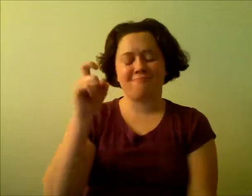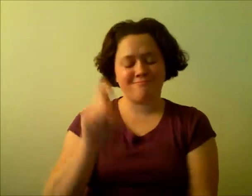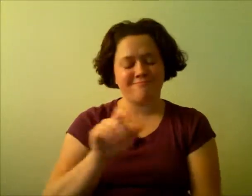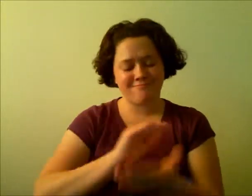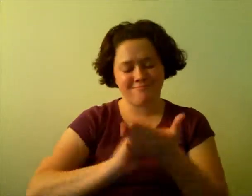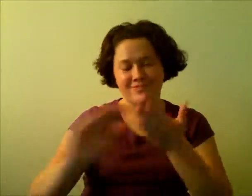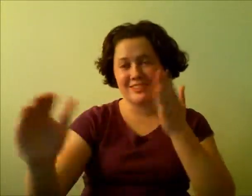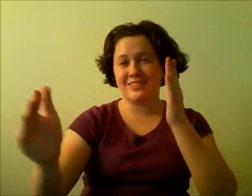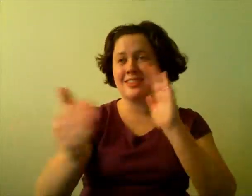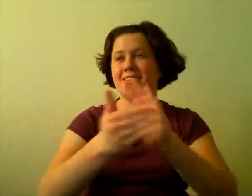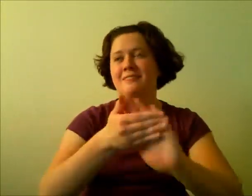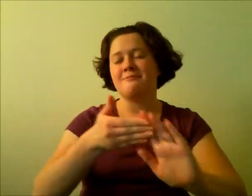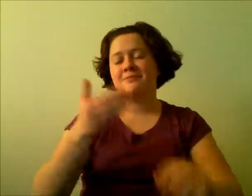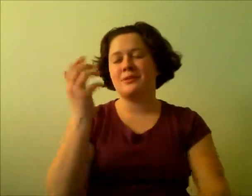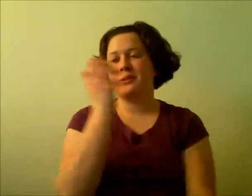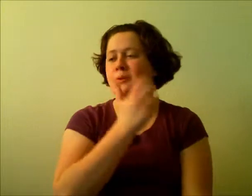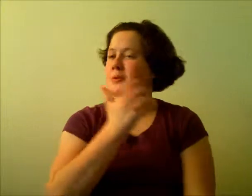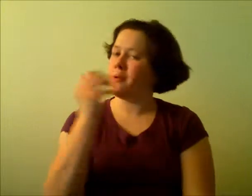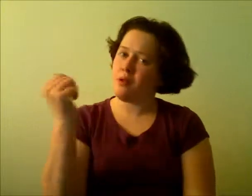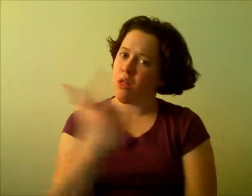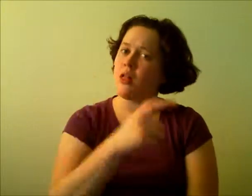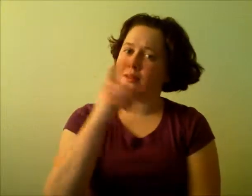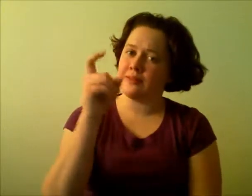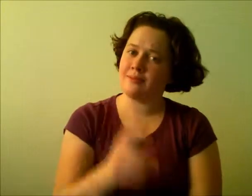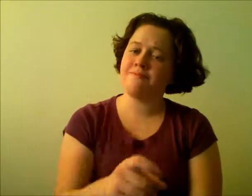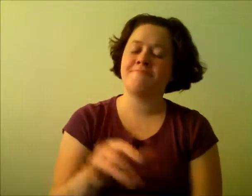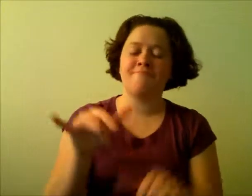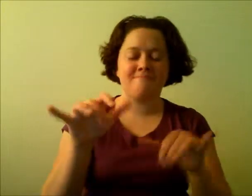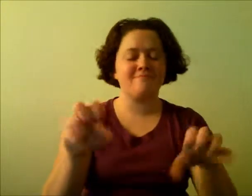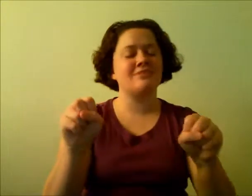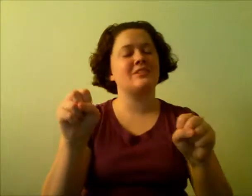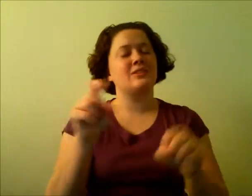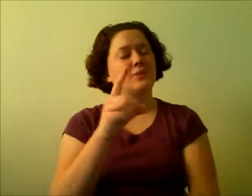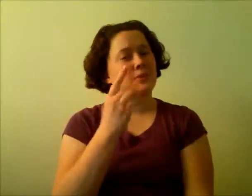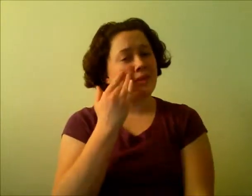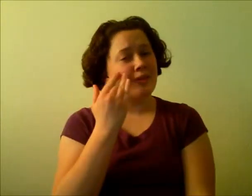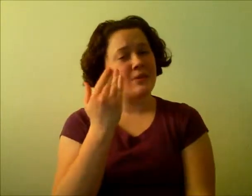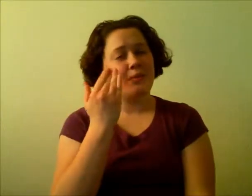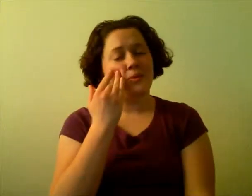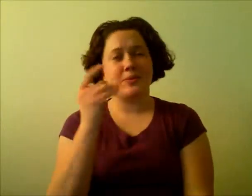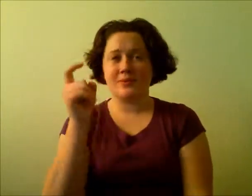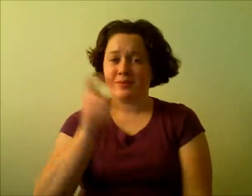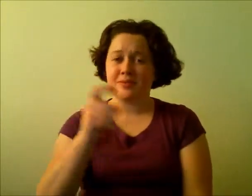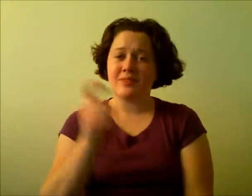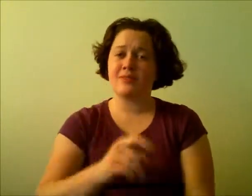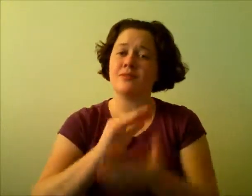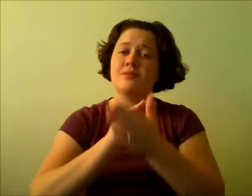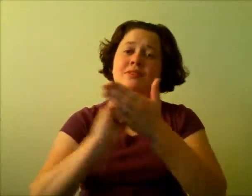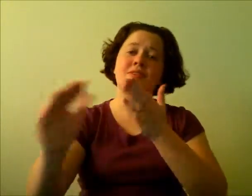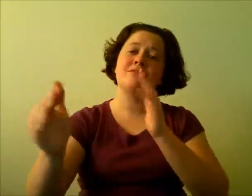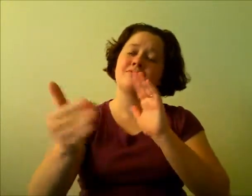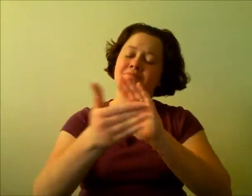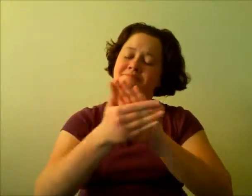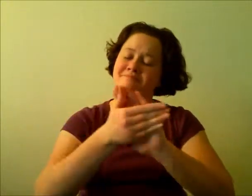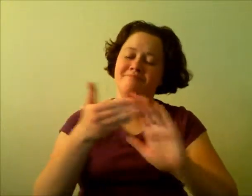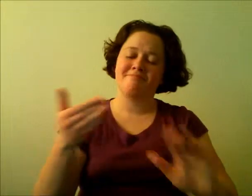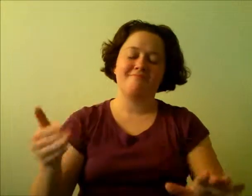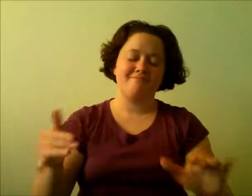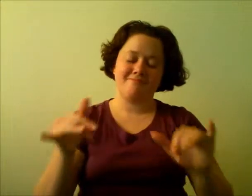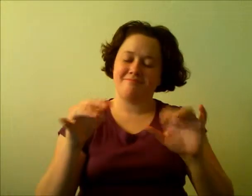For forgiveness, we all need, we all need For forgiveness, we